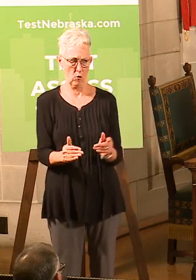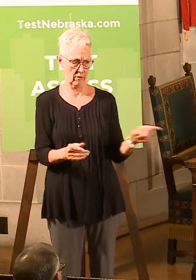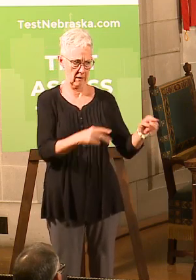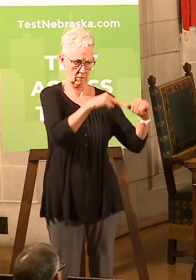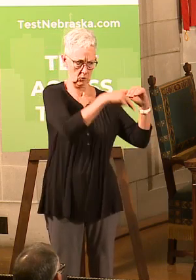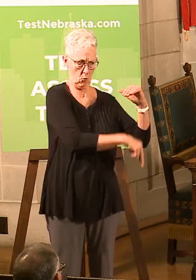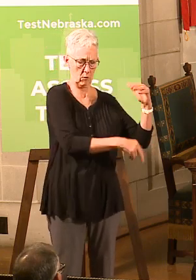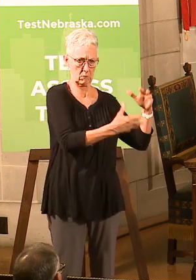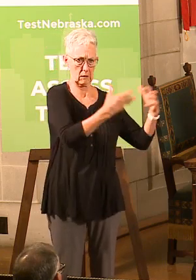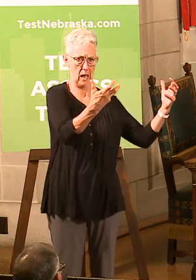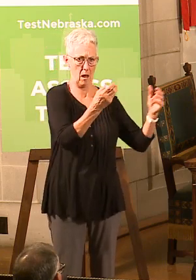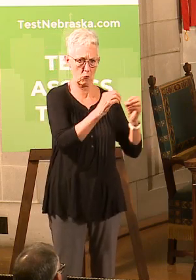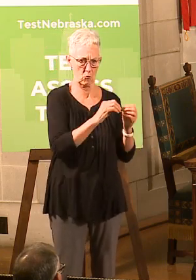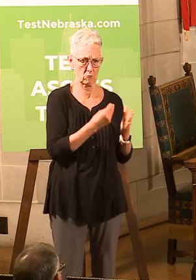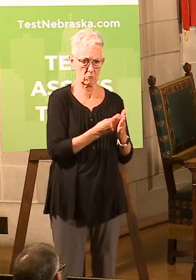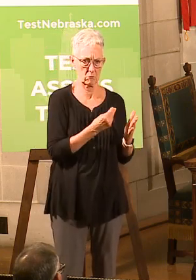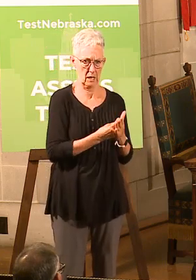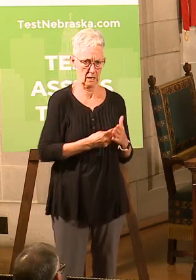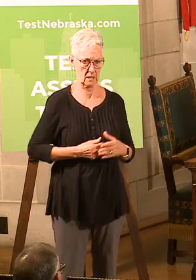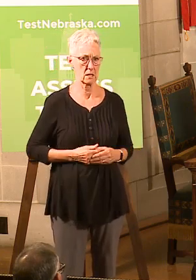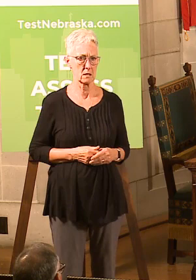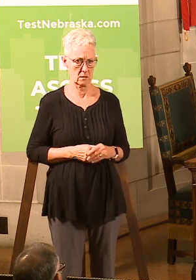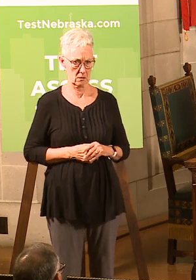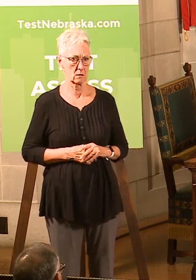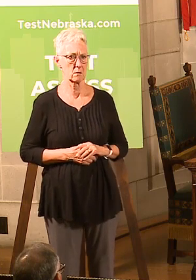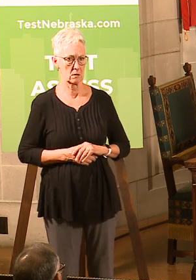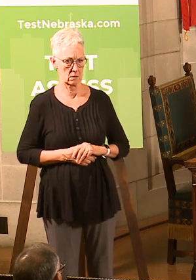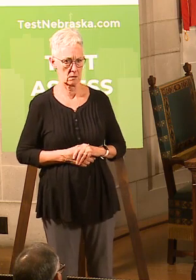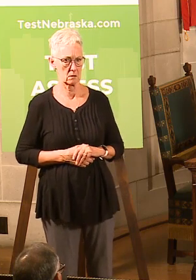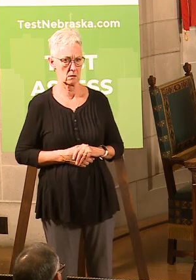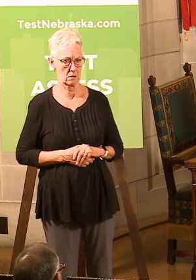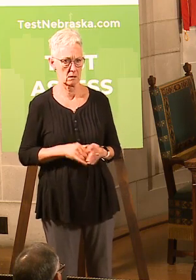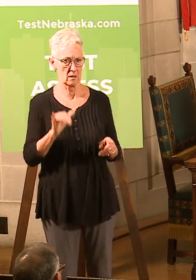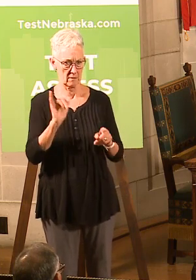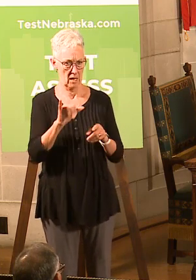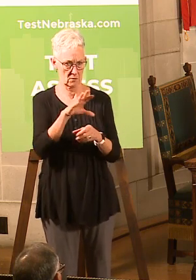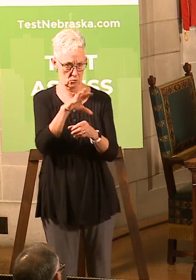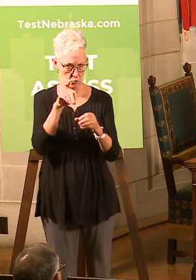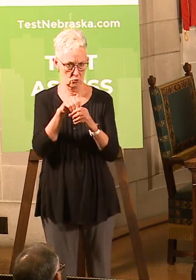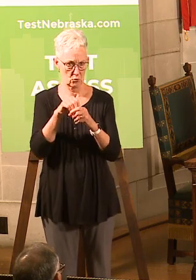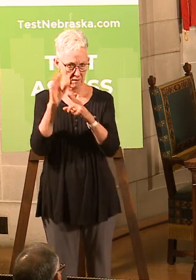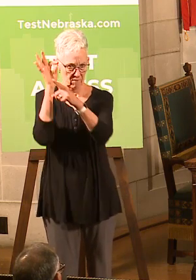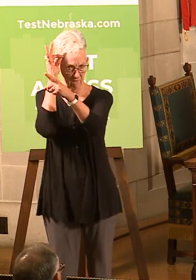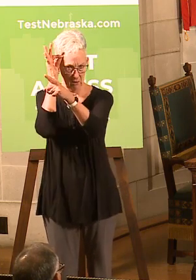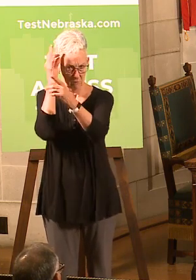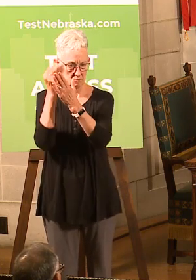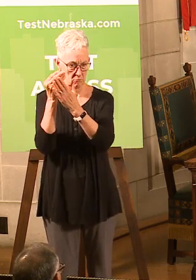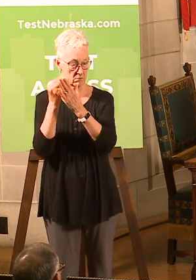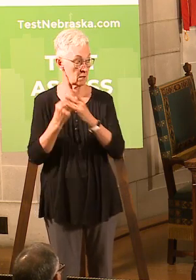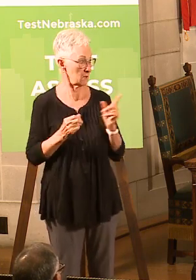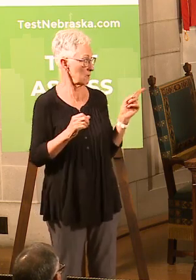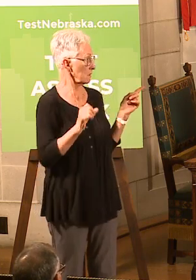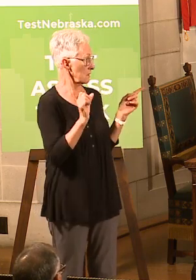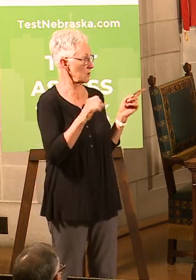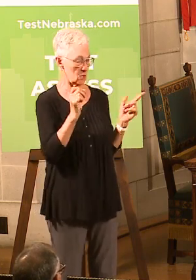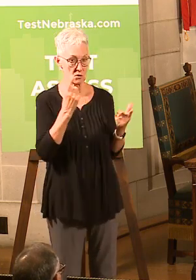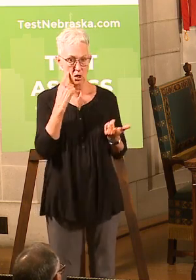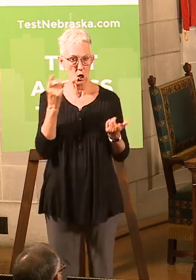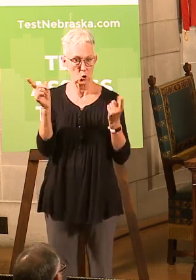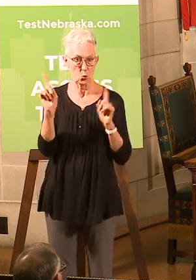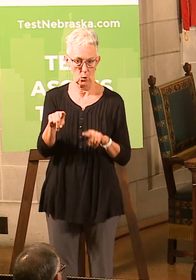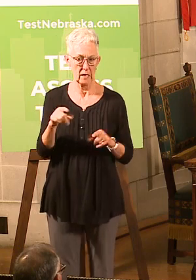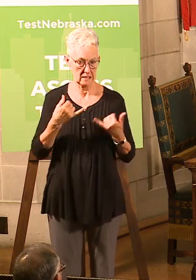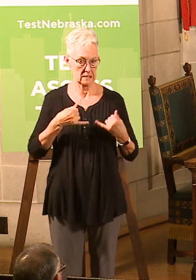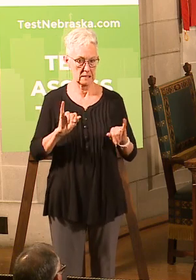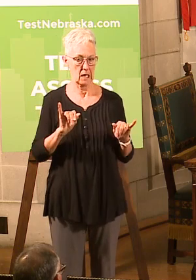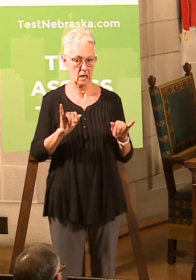loss compared to the CARES Act funding, and that's including the federal CARES funding, right? So, yes, I agree. There's a large gap.